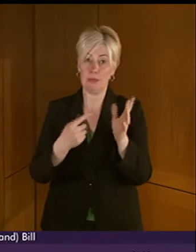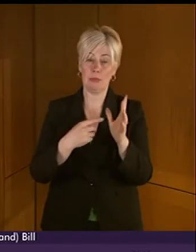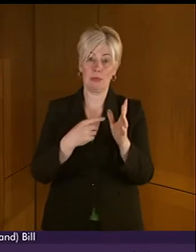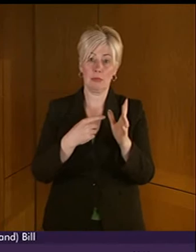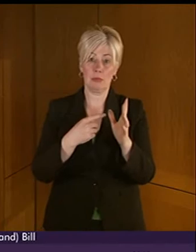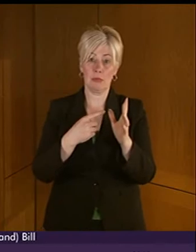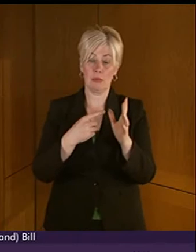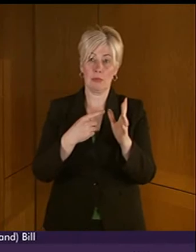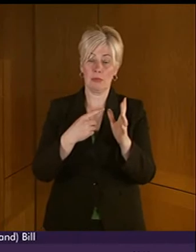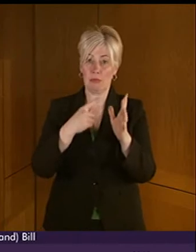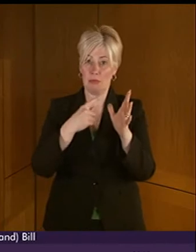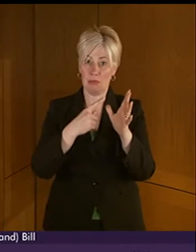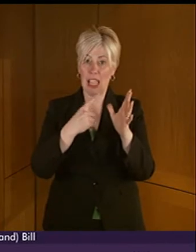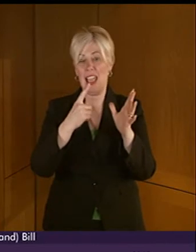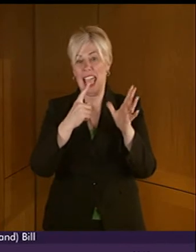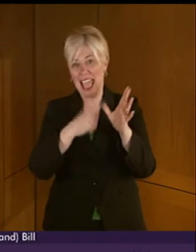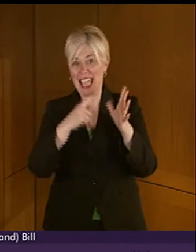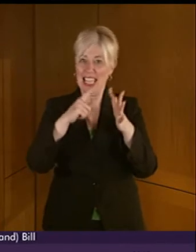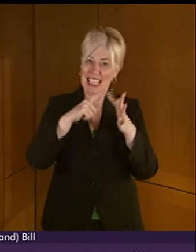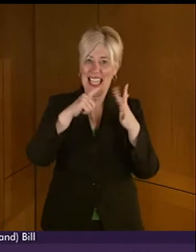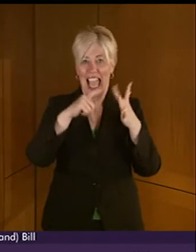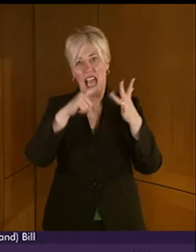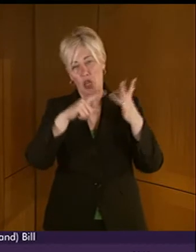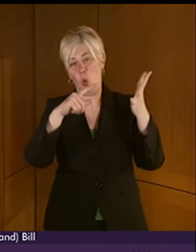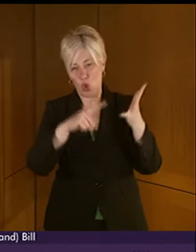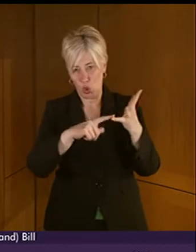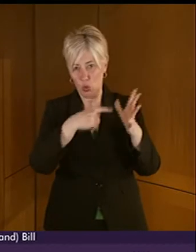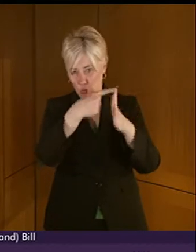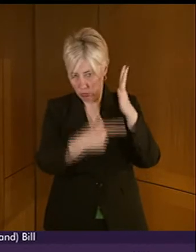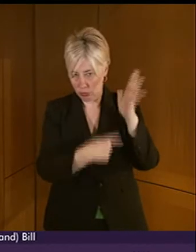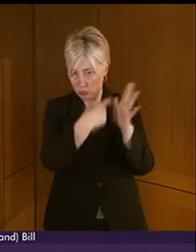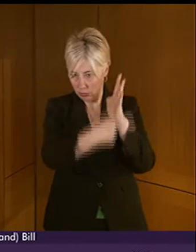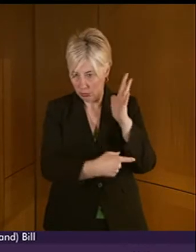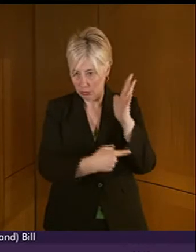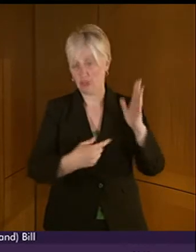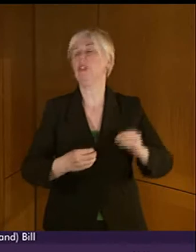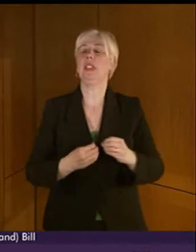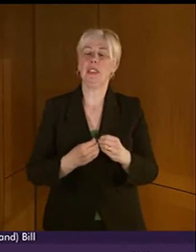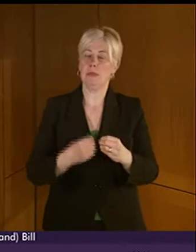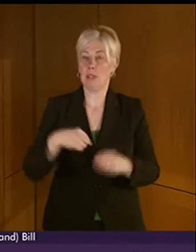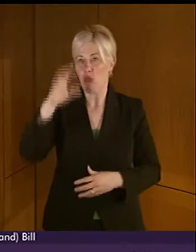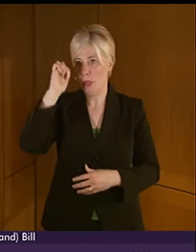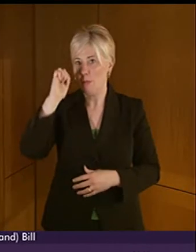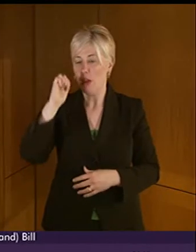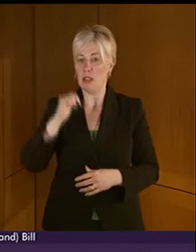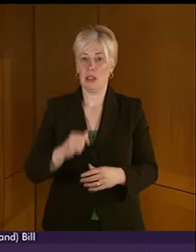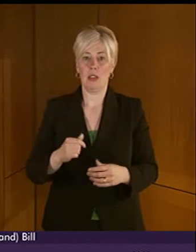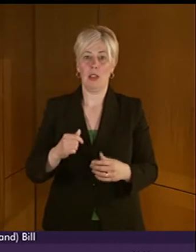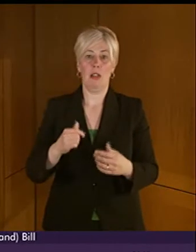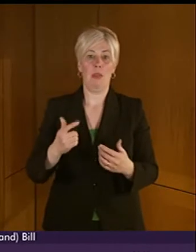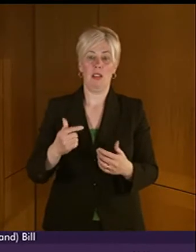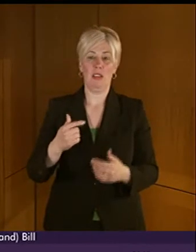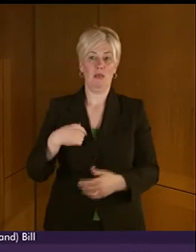formatting the vowels of our alphabet, A, E, I, O, U. Now, I rarely spoke for the first